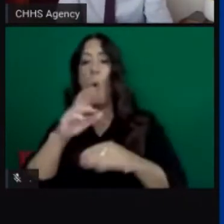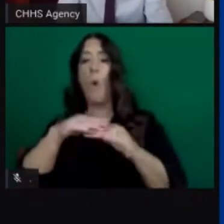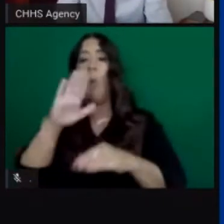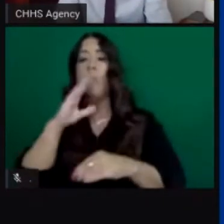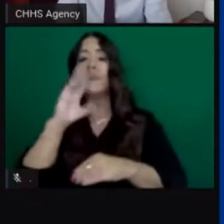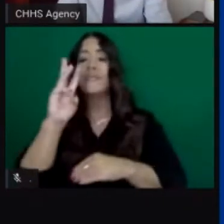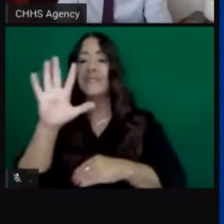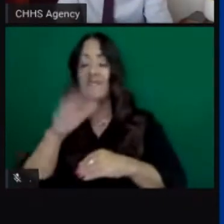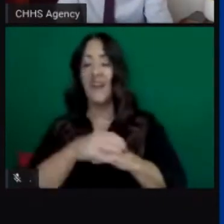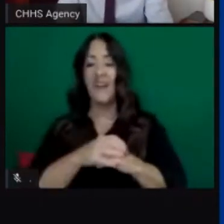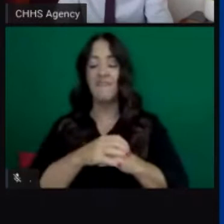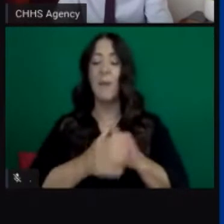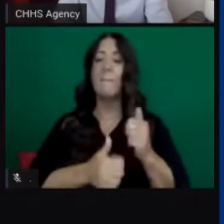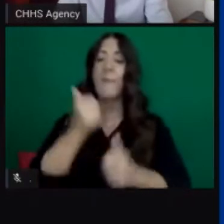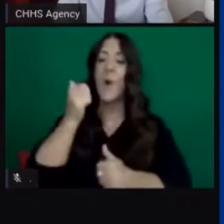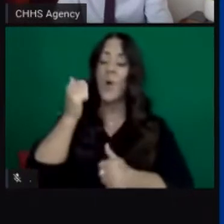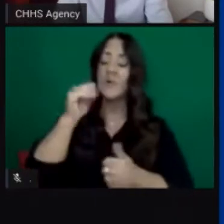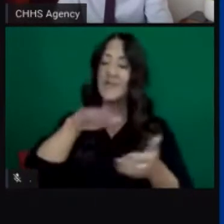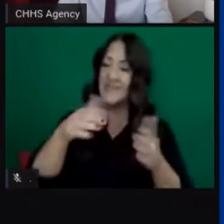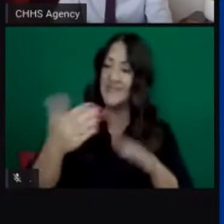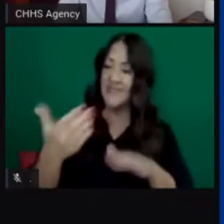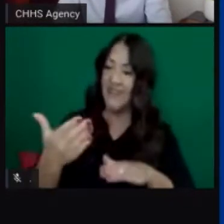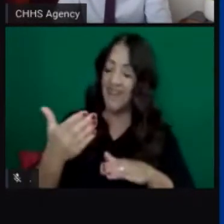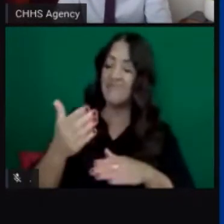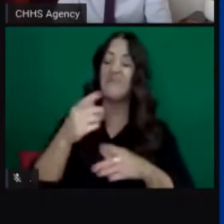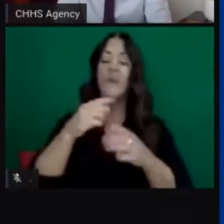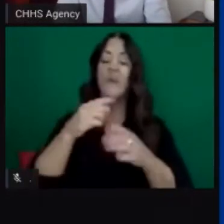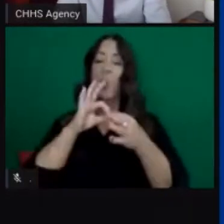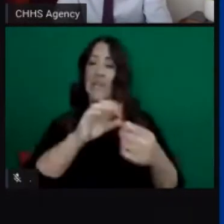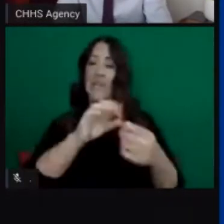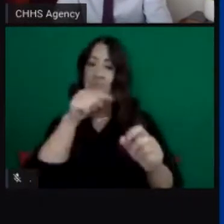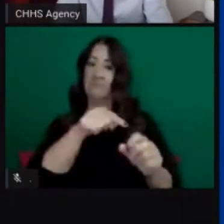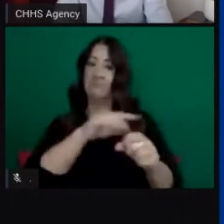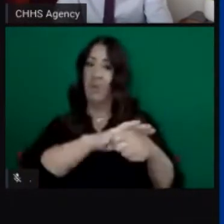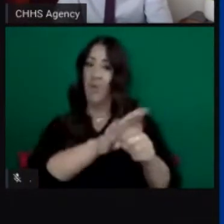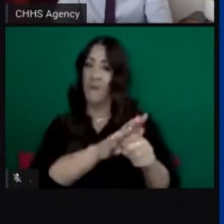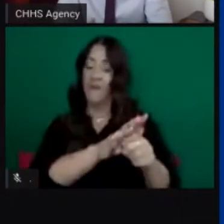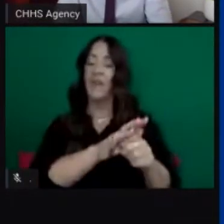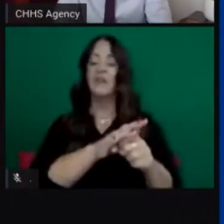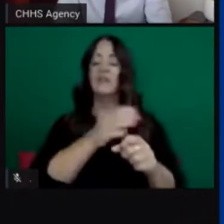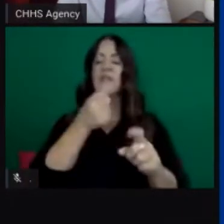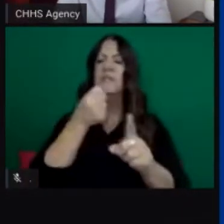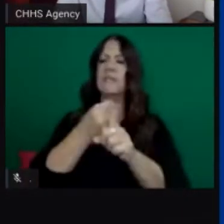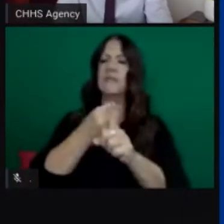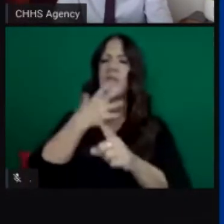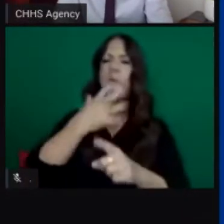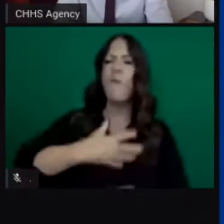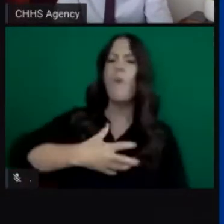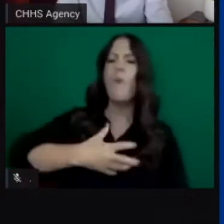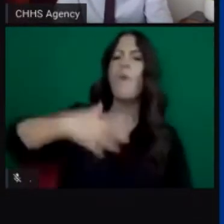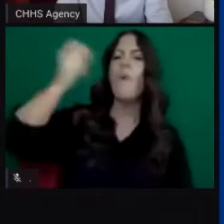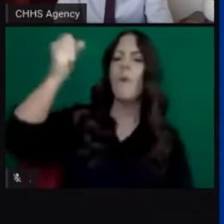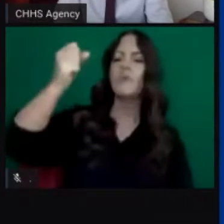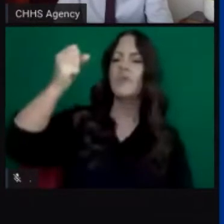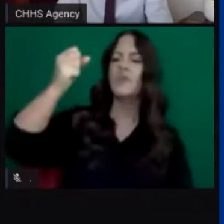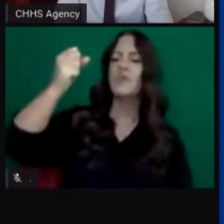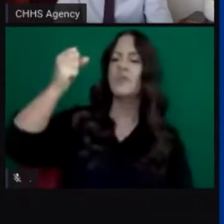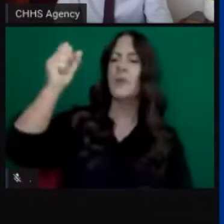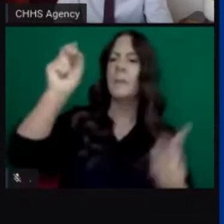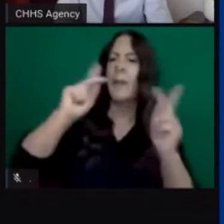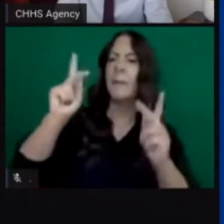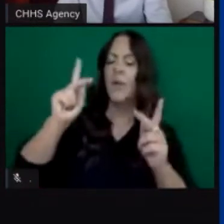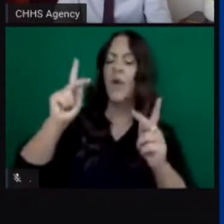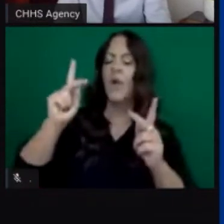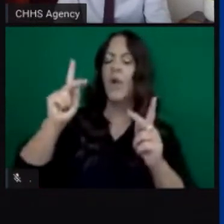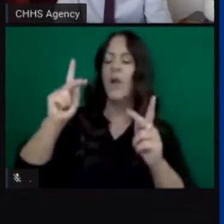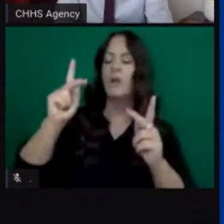deaths experienced across covid in older Californians uh among black Californians we see a